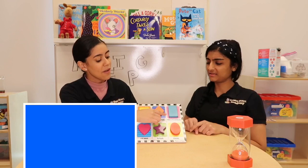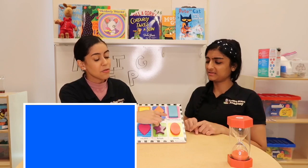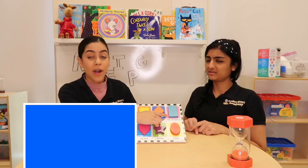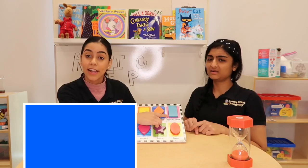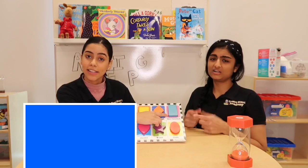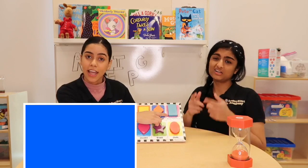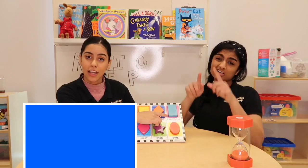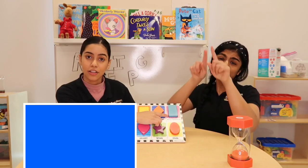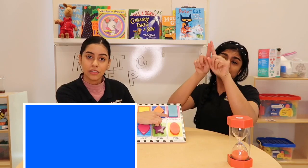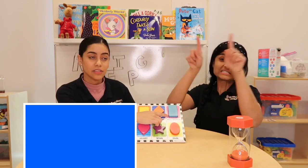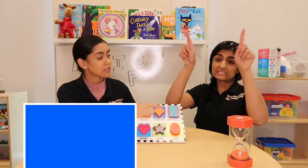have a rectangle.